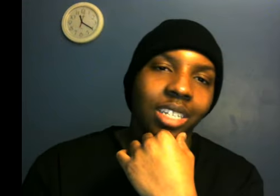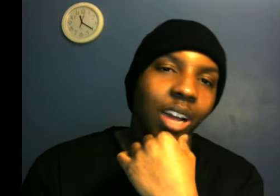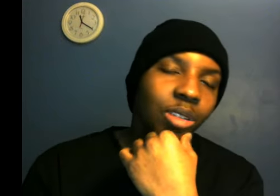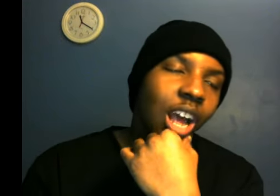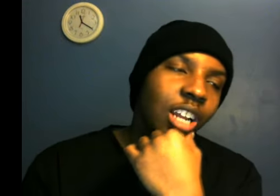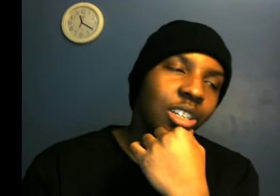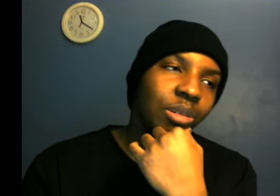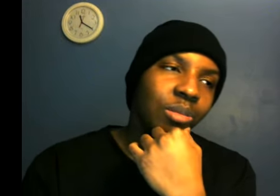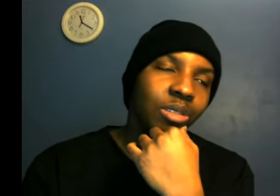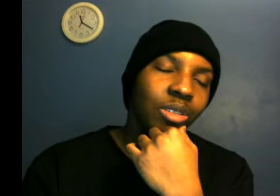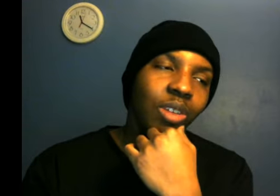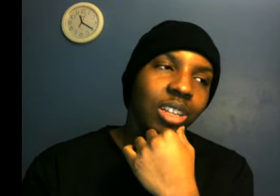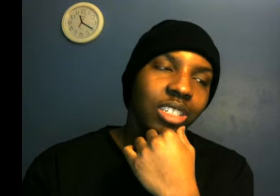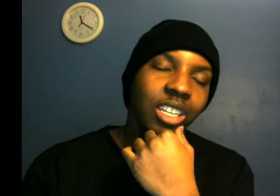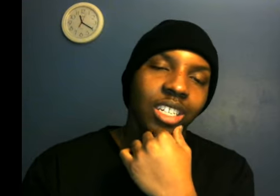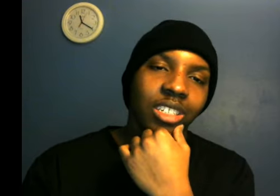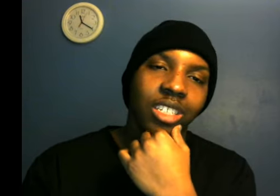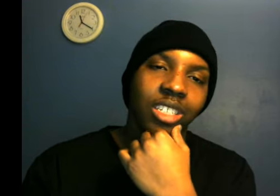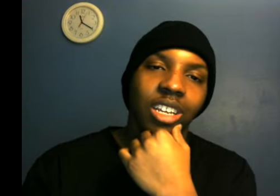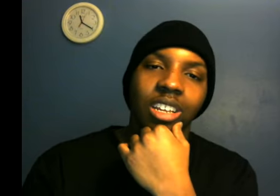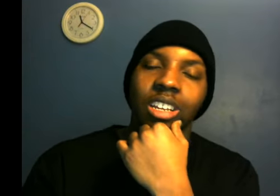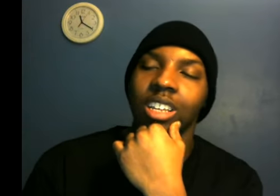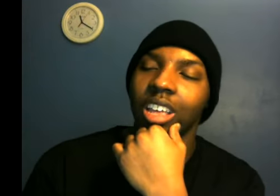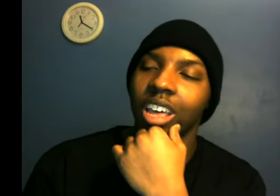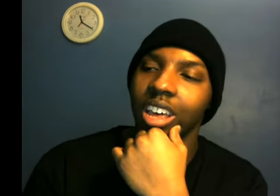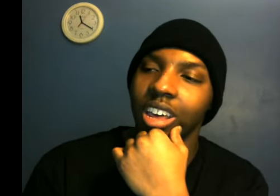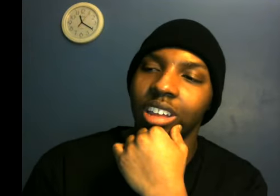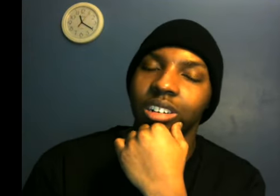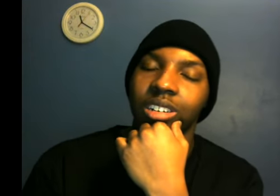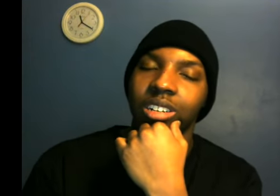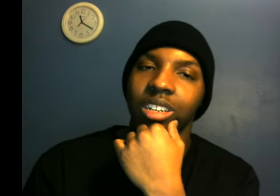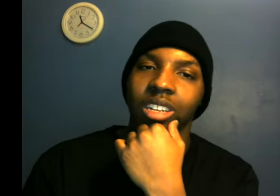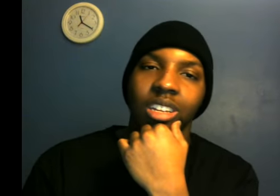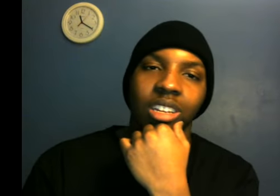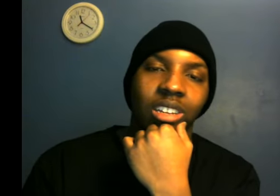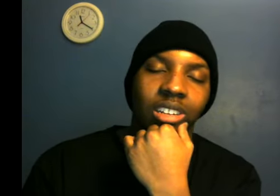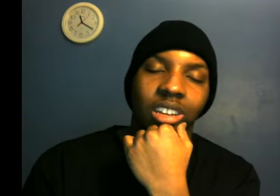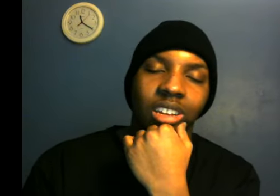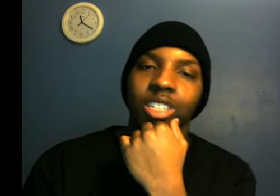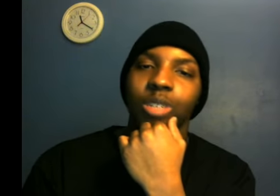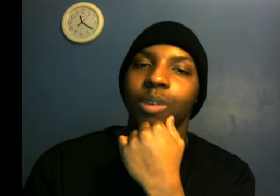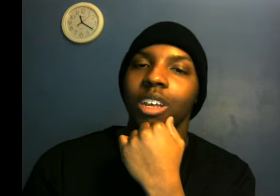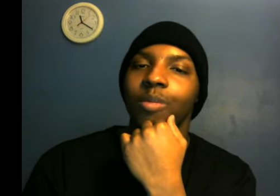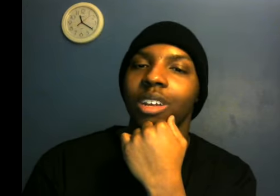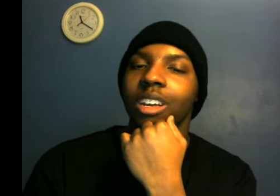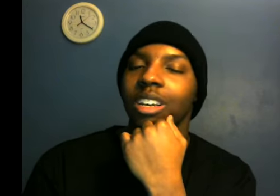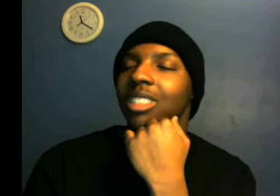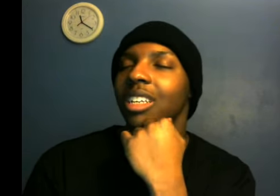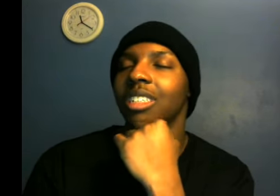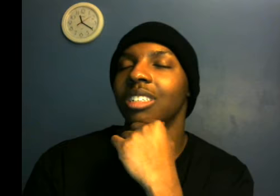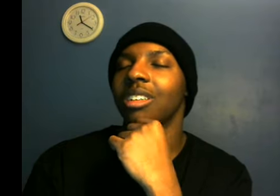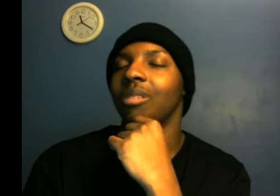outshining him throughout the season. And he just been inconsistent. So